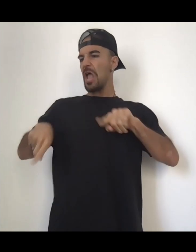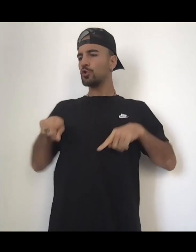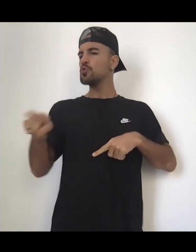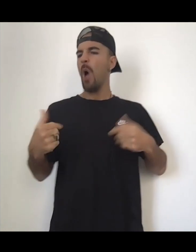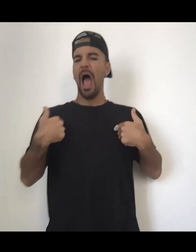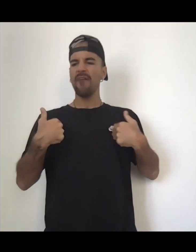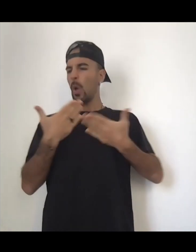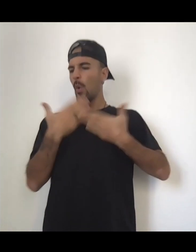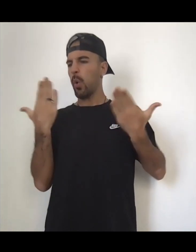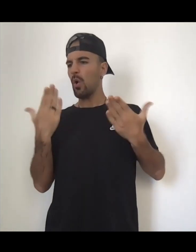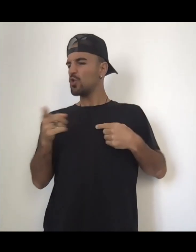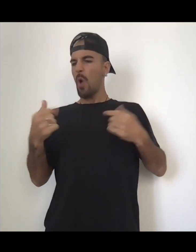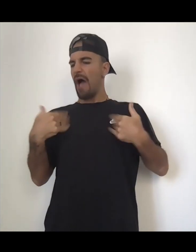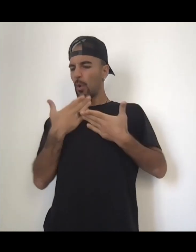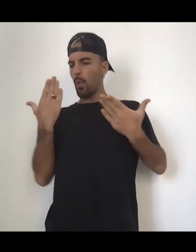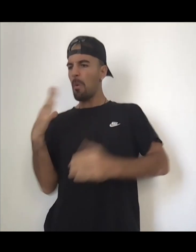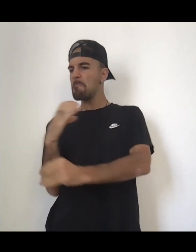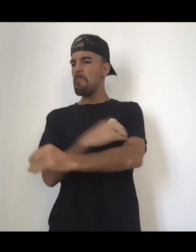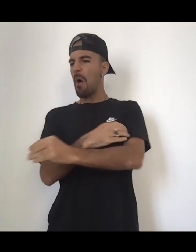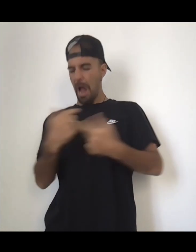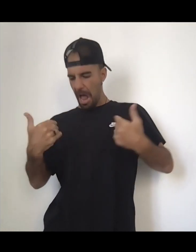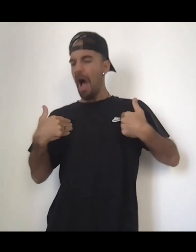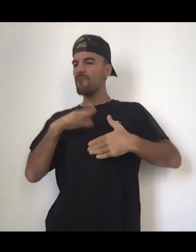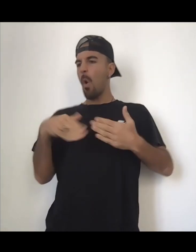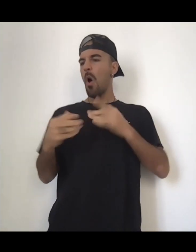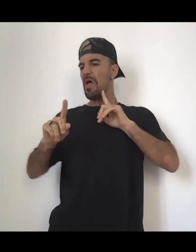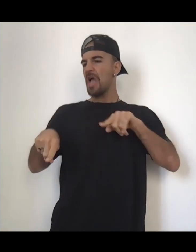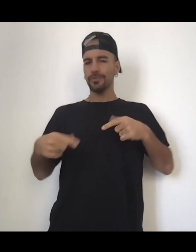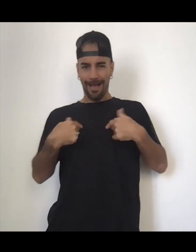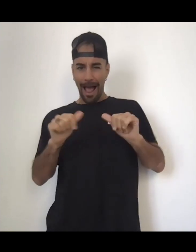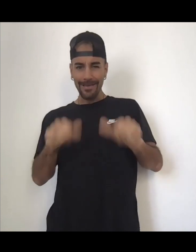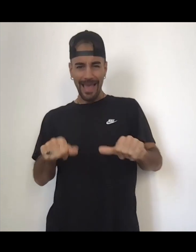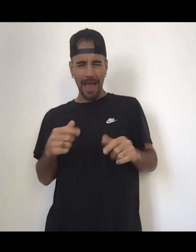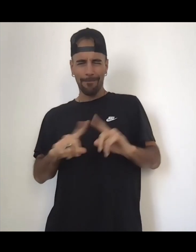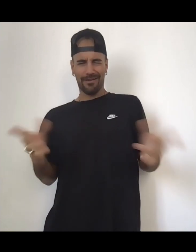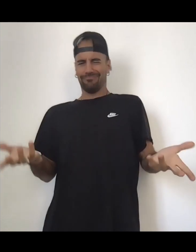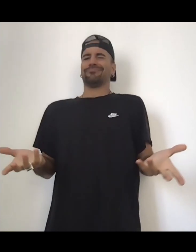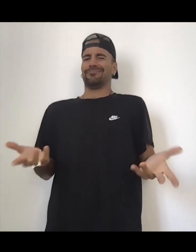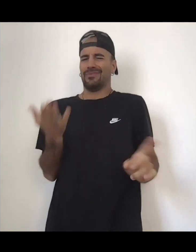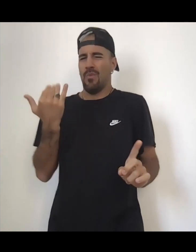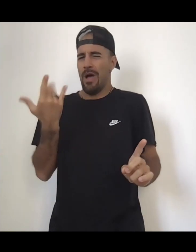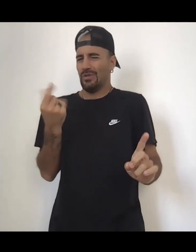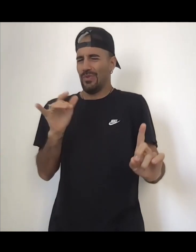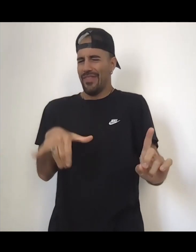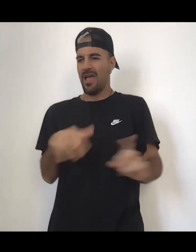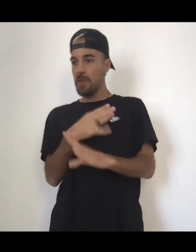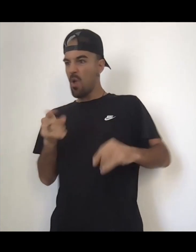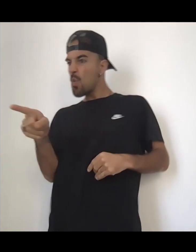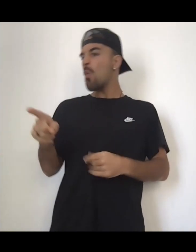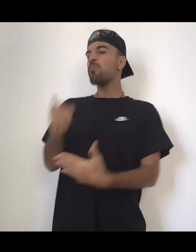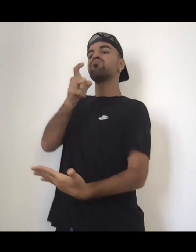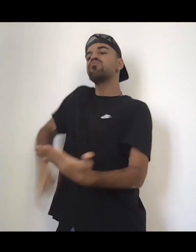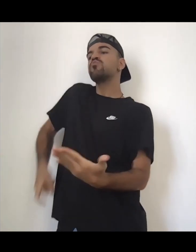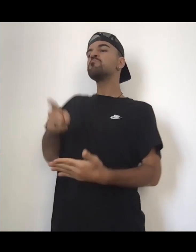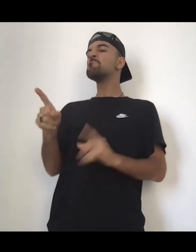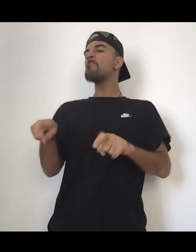don't have – you guys don't have access to the answers. Like, you have to come to me. I am the only one who has the answers. And on top of that, you have to pay me for it. It's like that